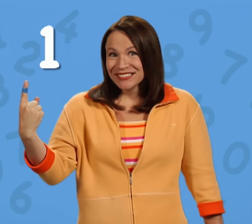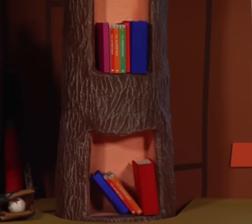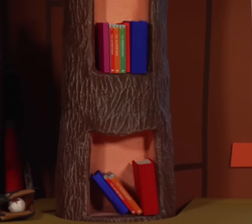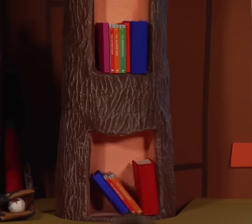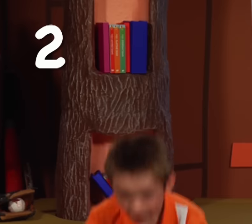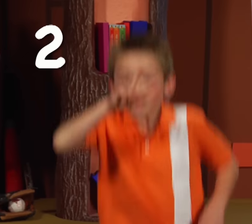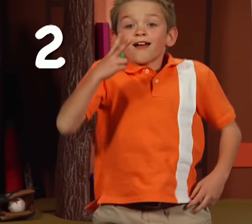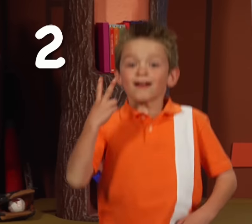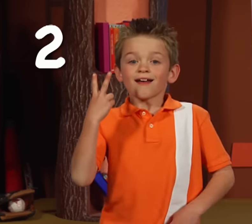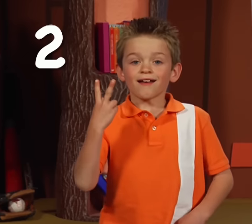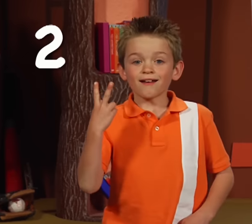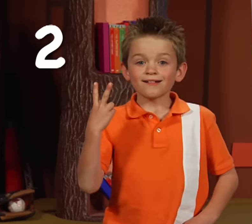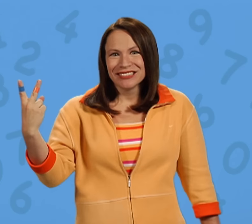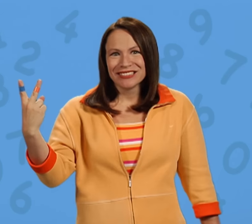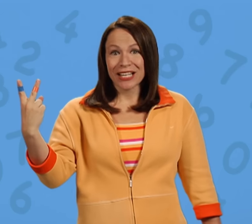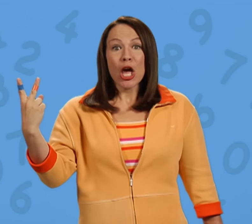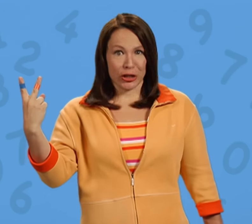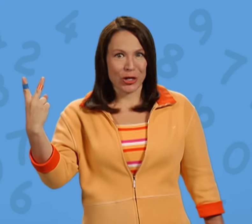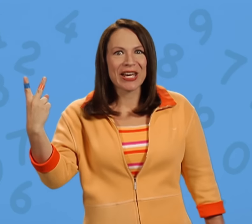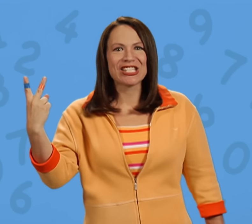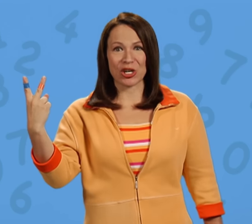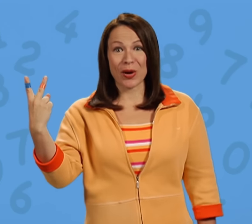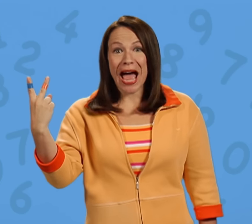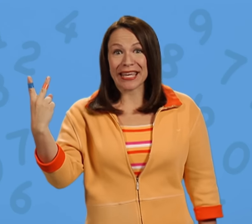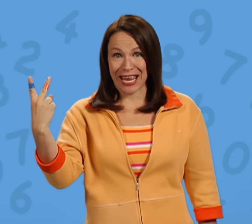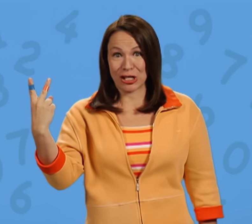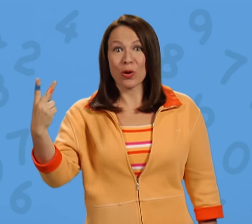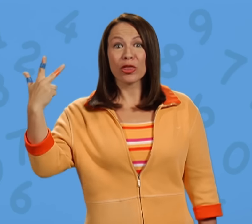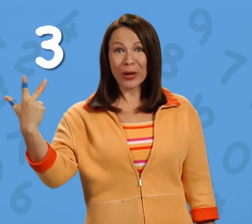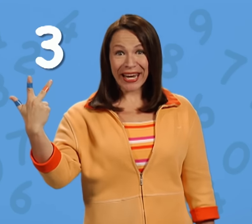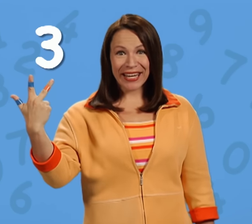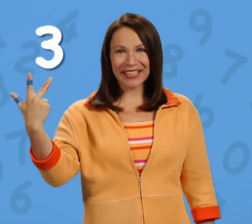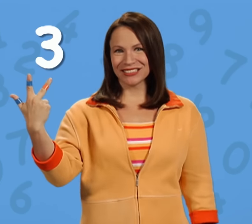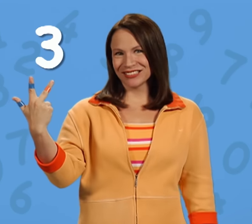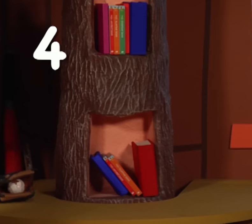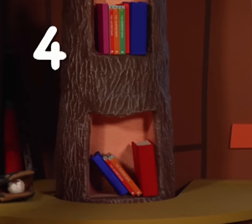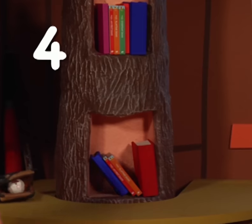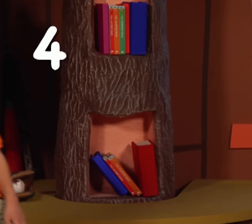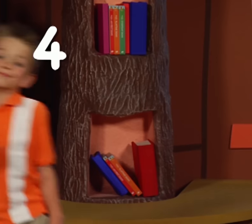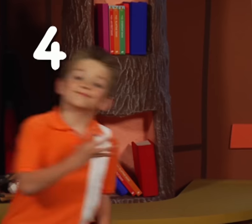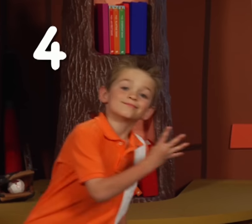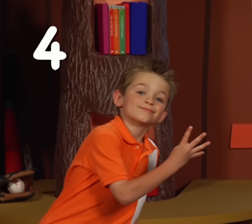One, two, you can do it, I can do Three, four,